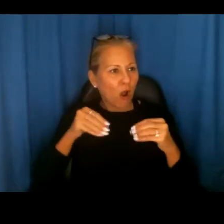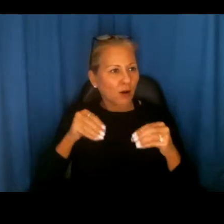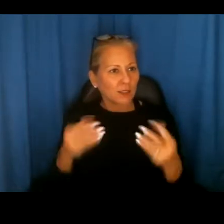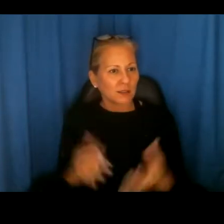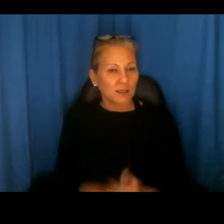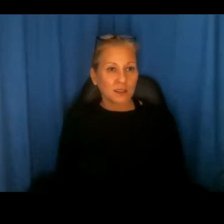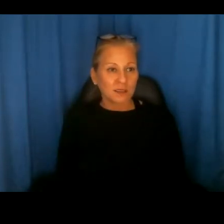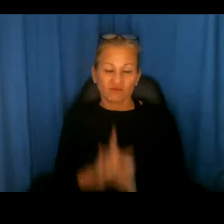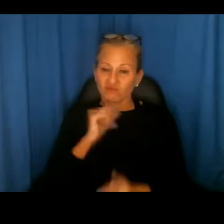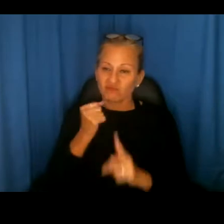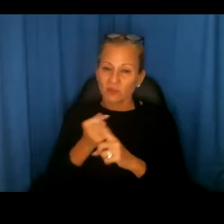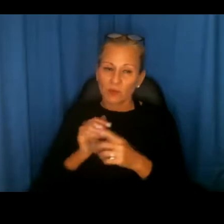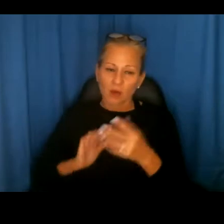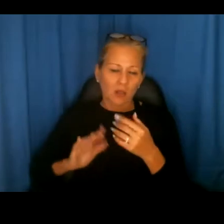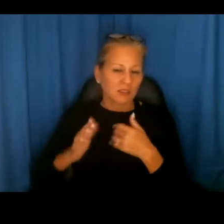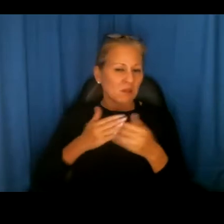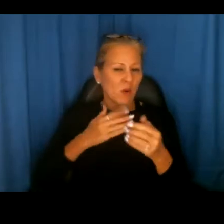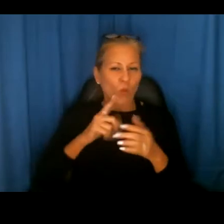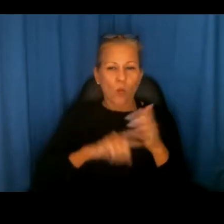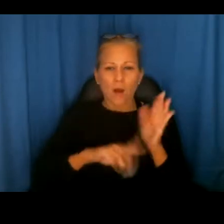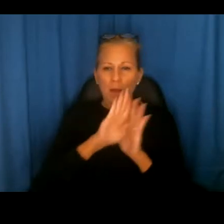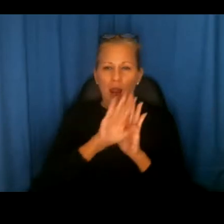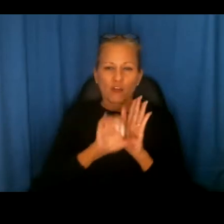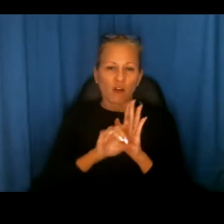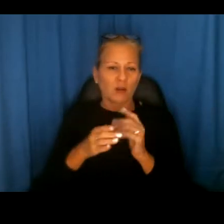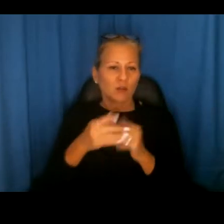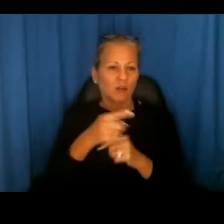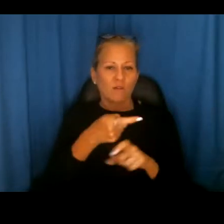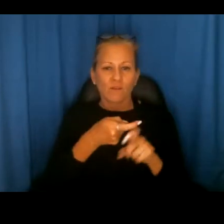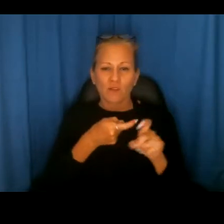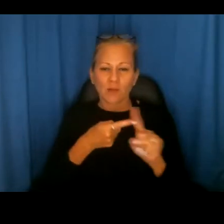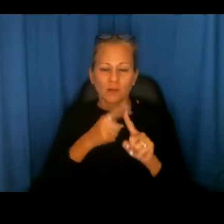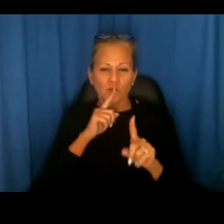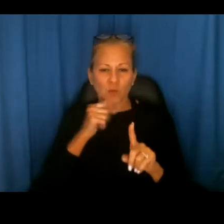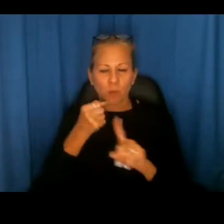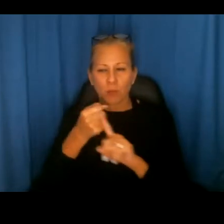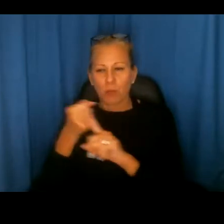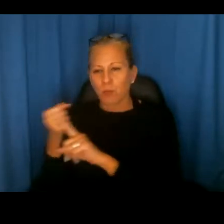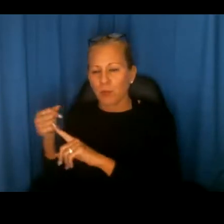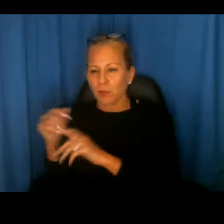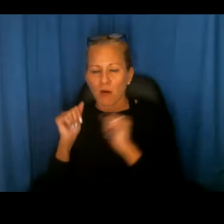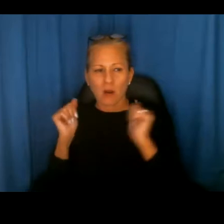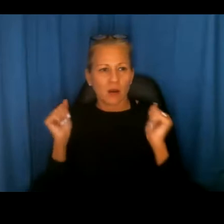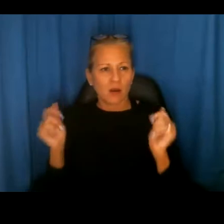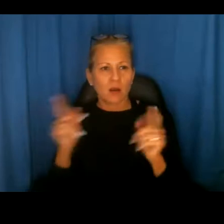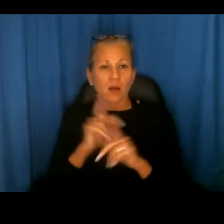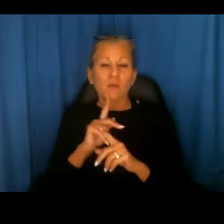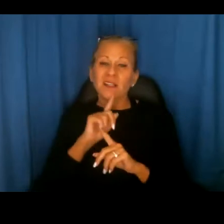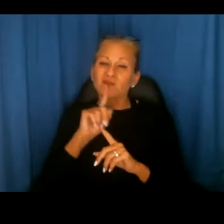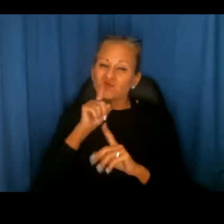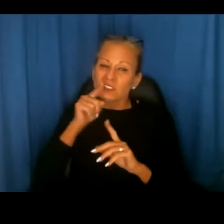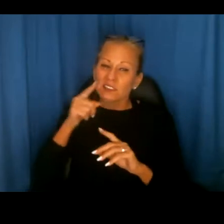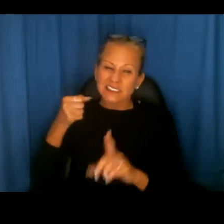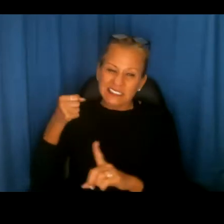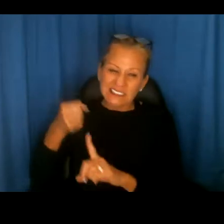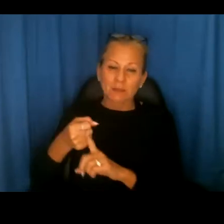and that's affected people of all backgrounds, but it's having re really acute effects on people of color. And,